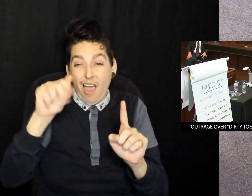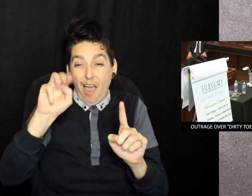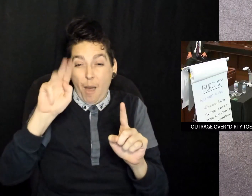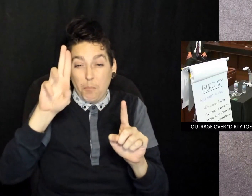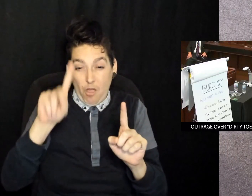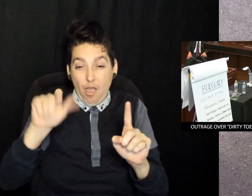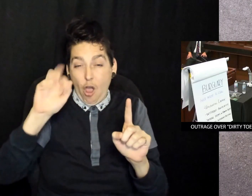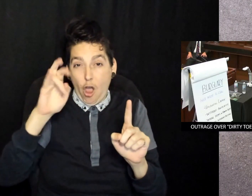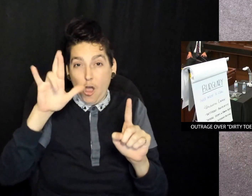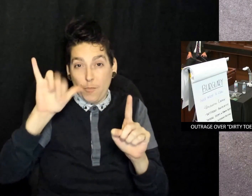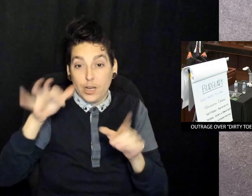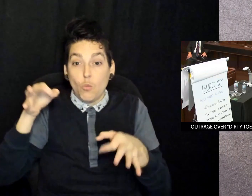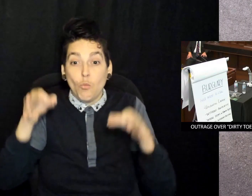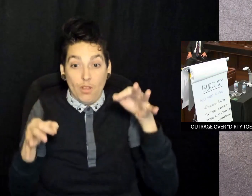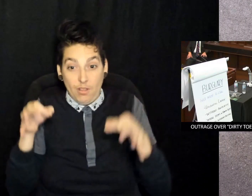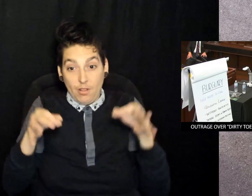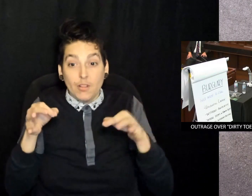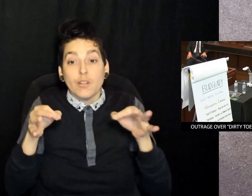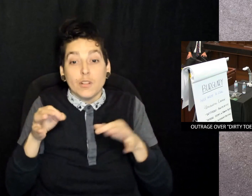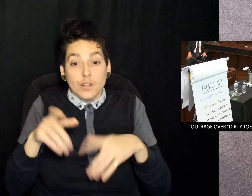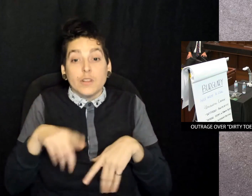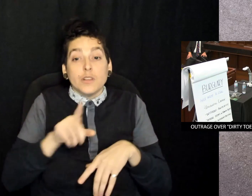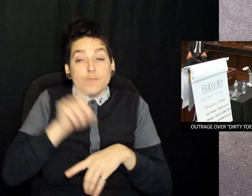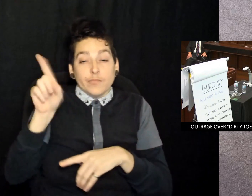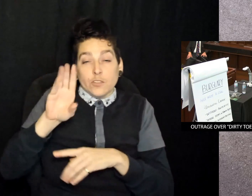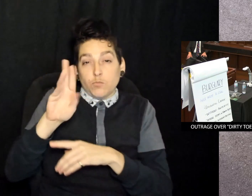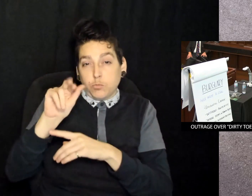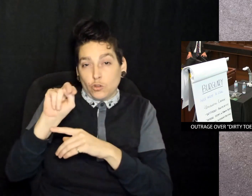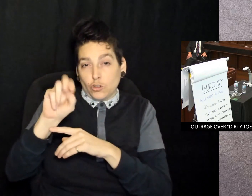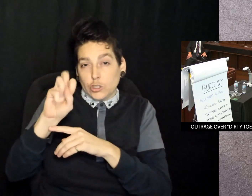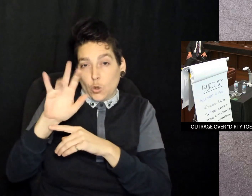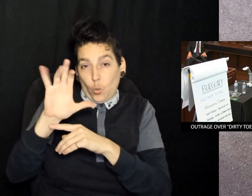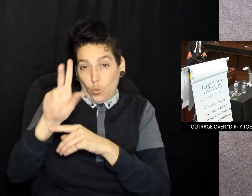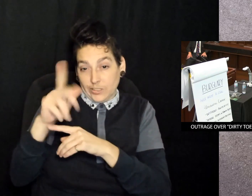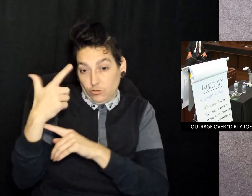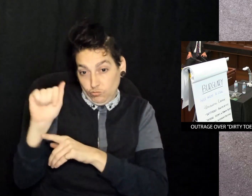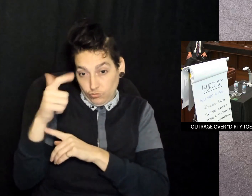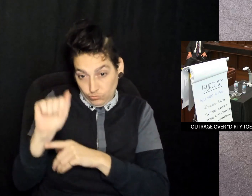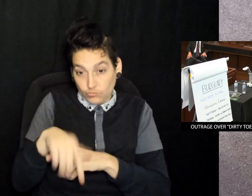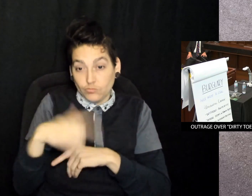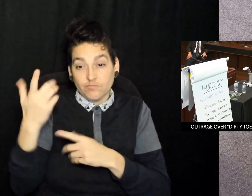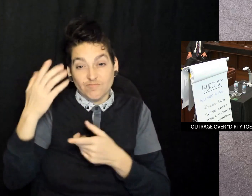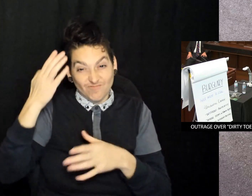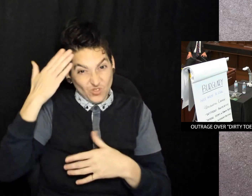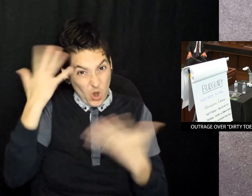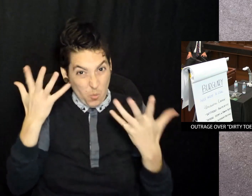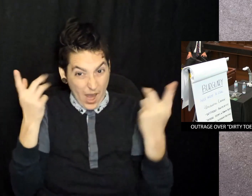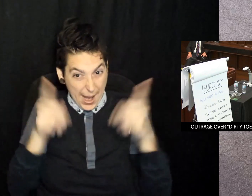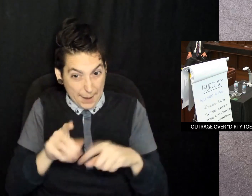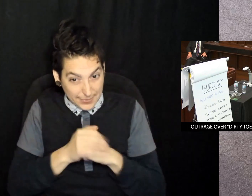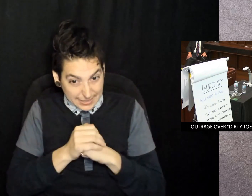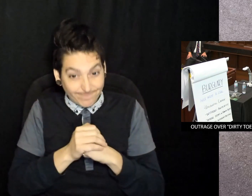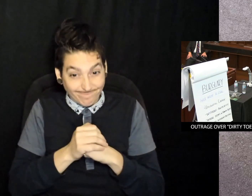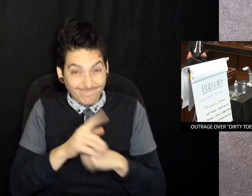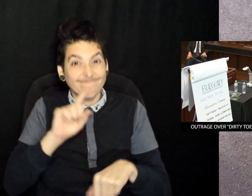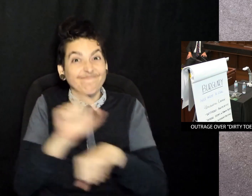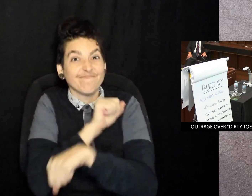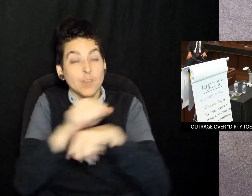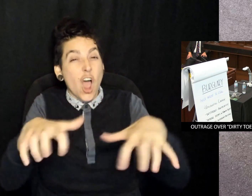During closing arguments of the Ahmaud Arbery trial in Brunswick, Georgia, there was an audible